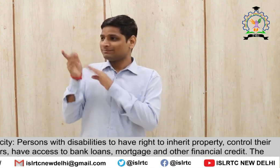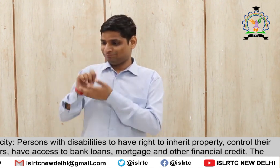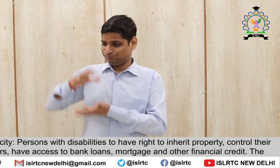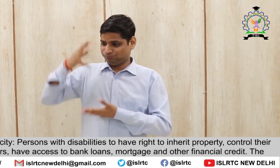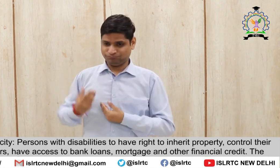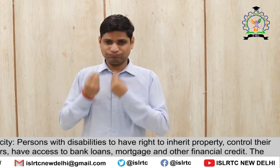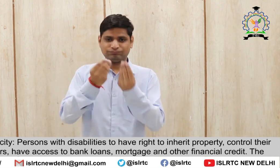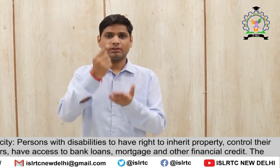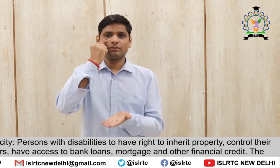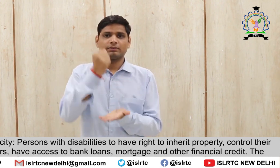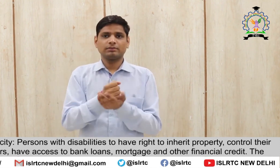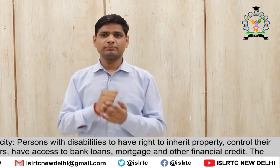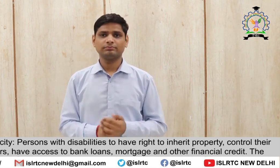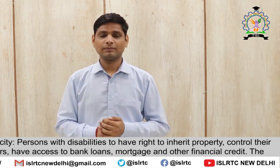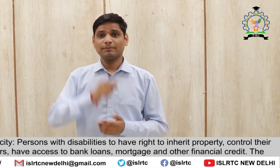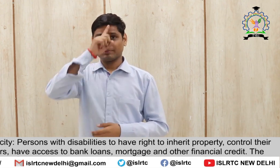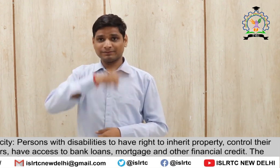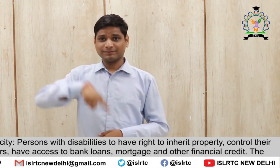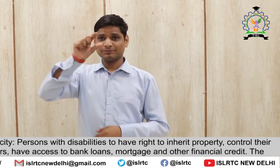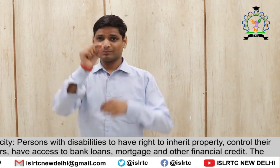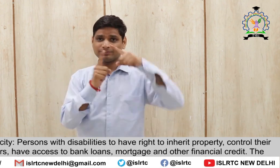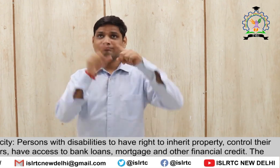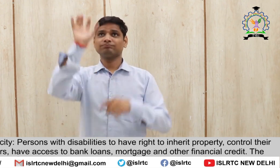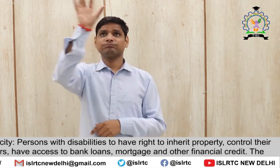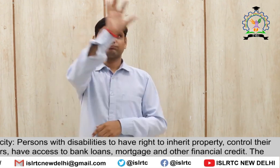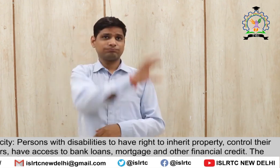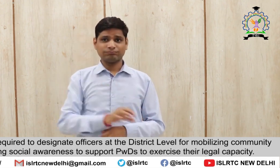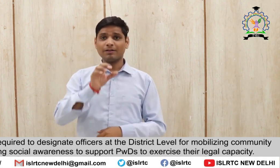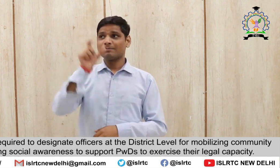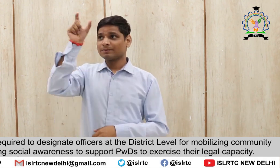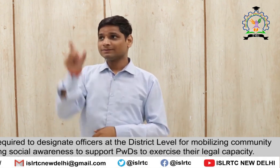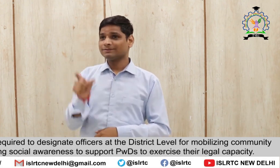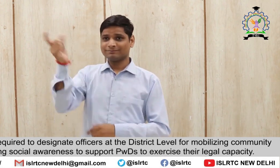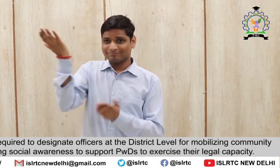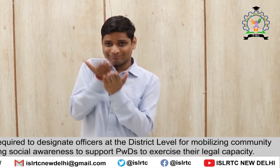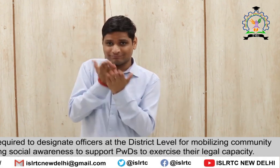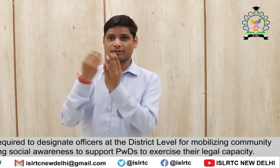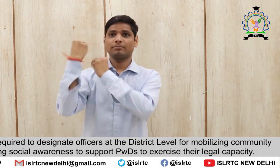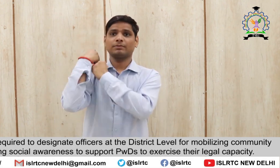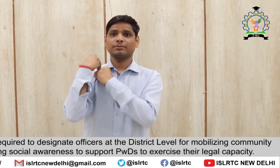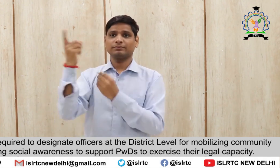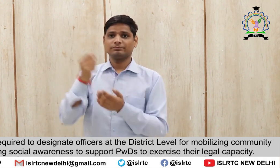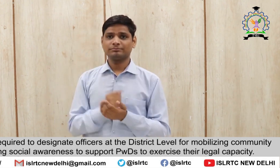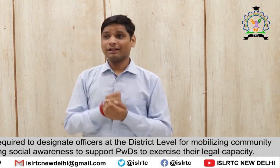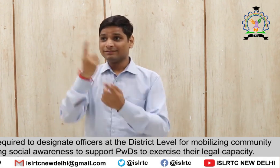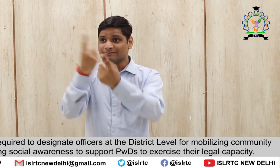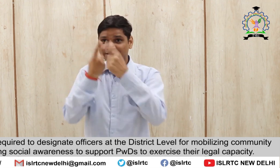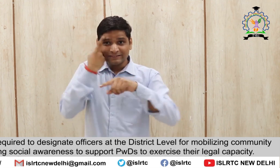access to bank loans, mortgage and other financial credit The state and union territories are required to designate officers at the district level for